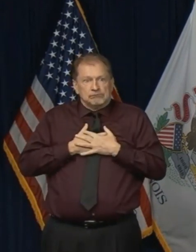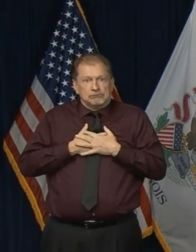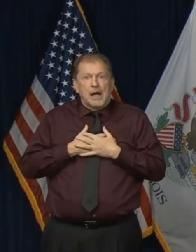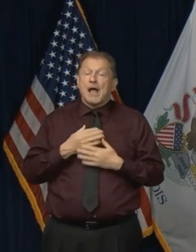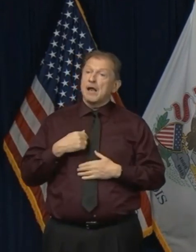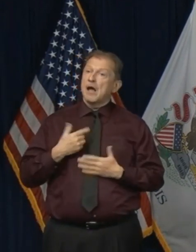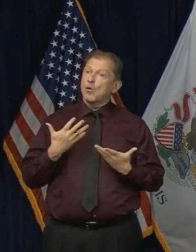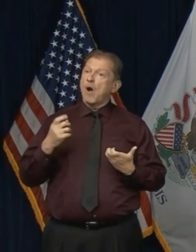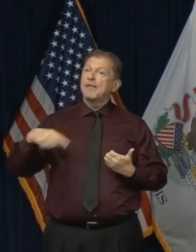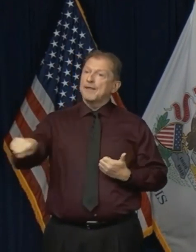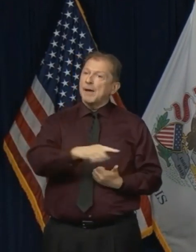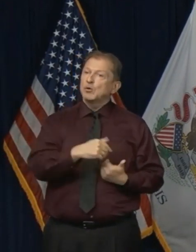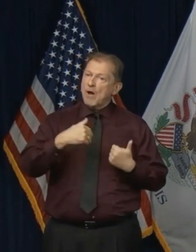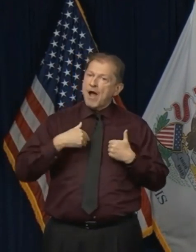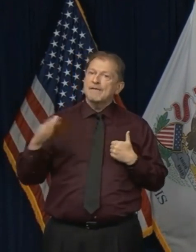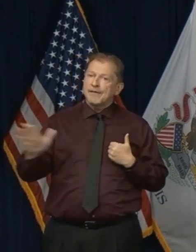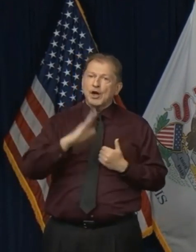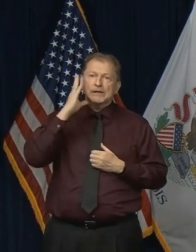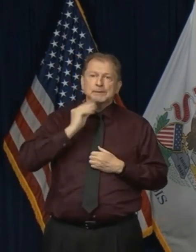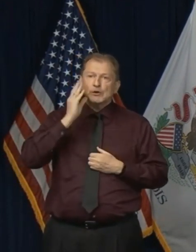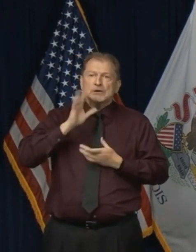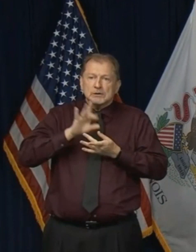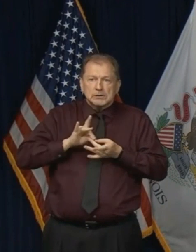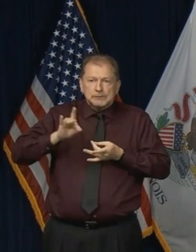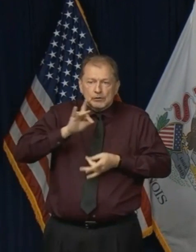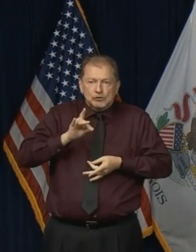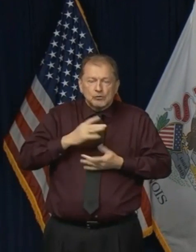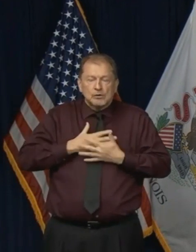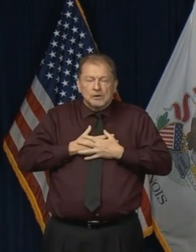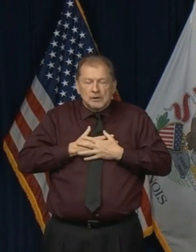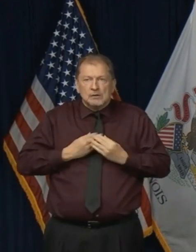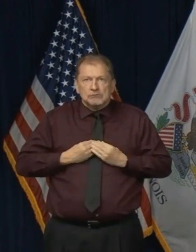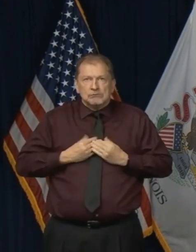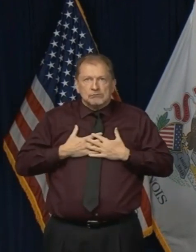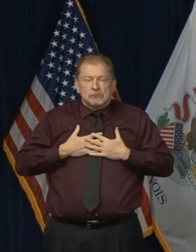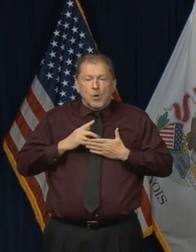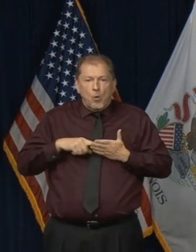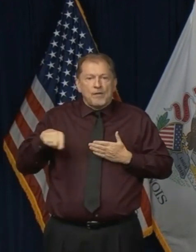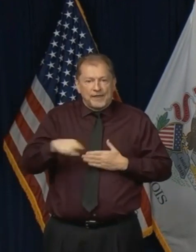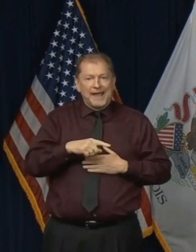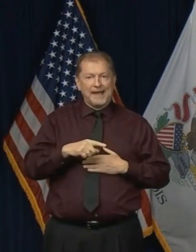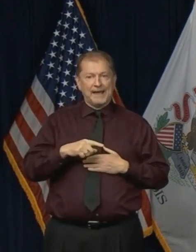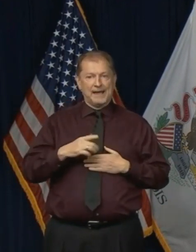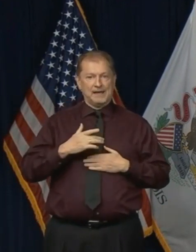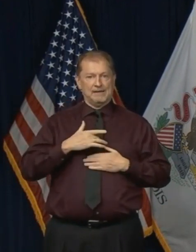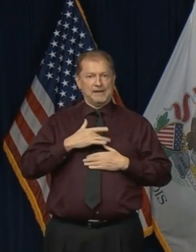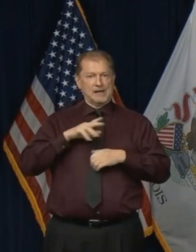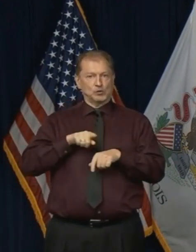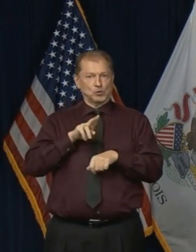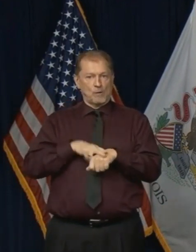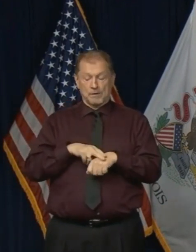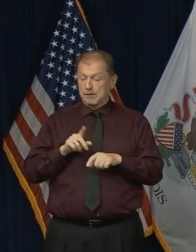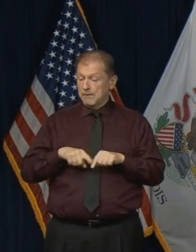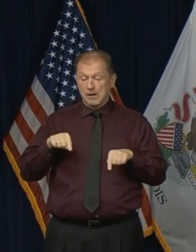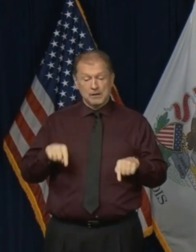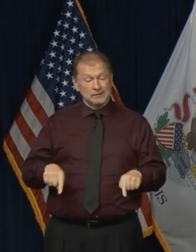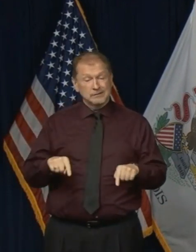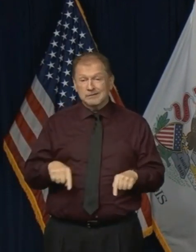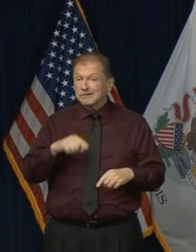to experience the spirituality that they normally would. We live in a very difficult time,